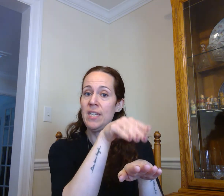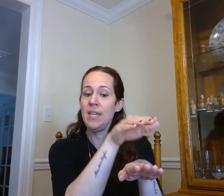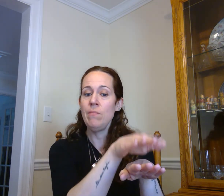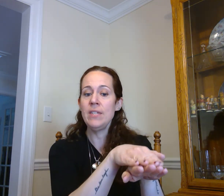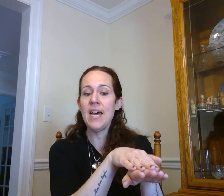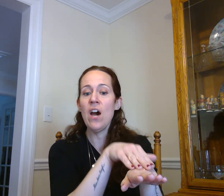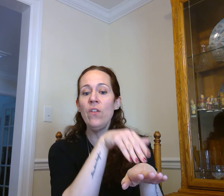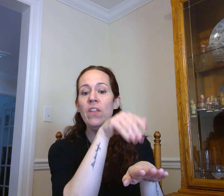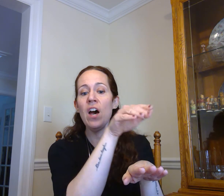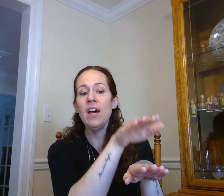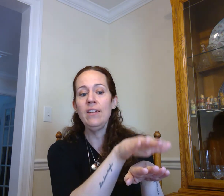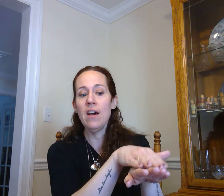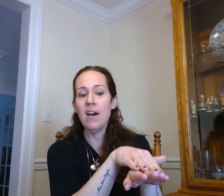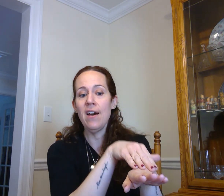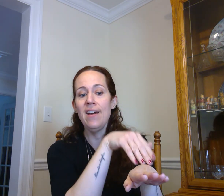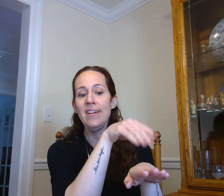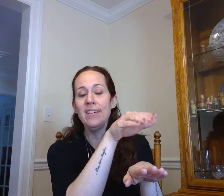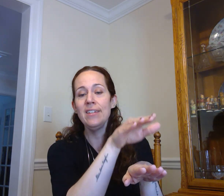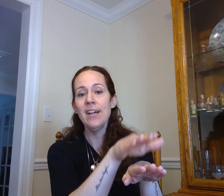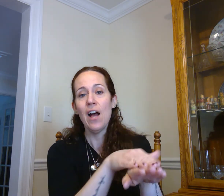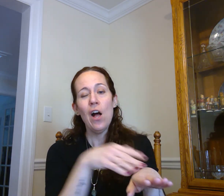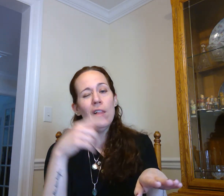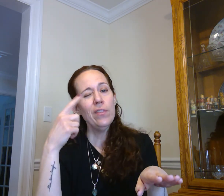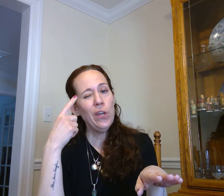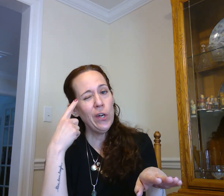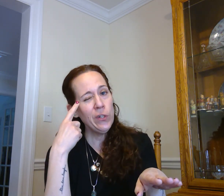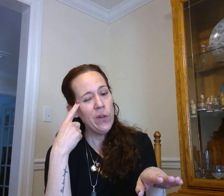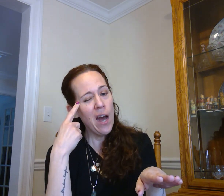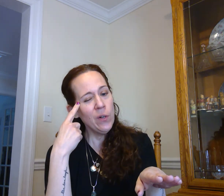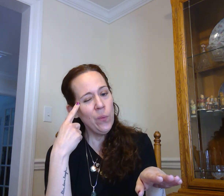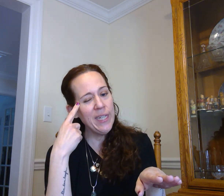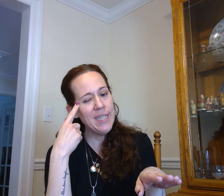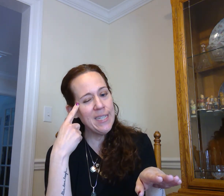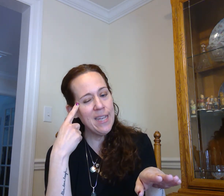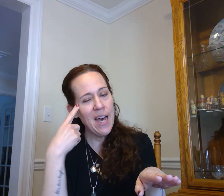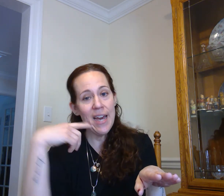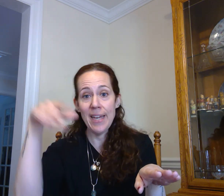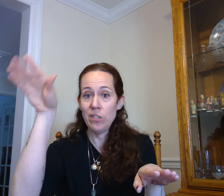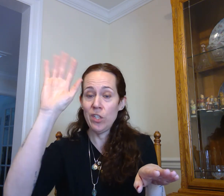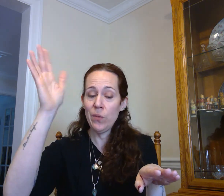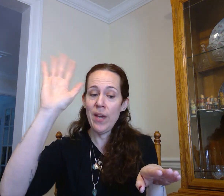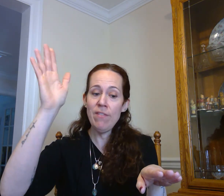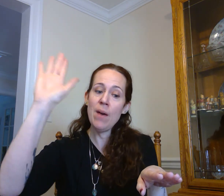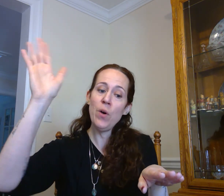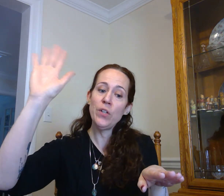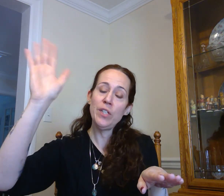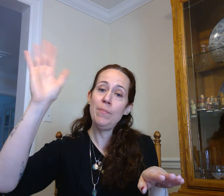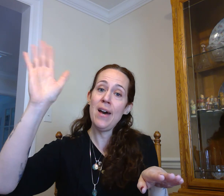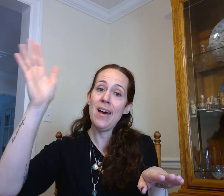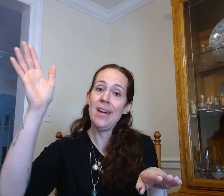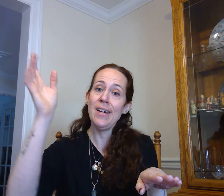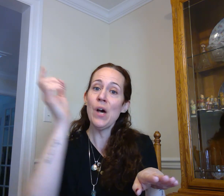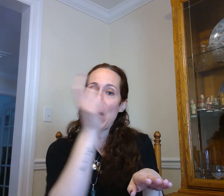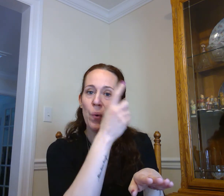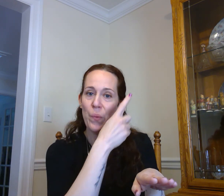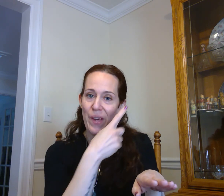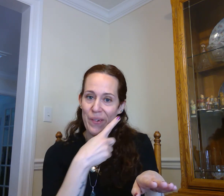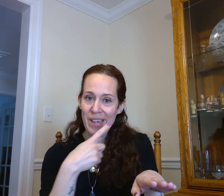him down the Nile the crook winked his eye as she waved them all goodbye wearing